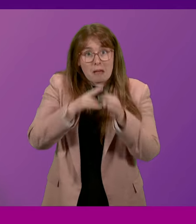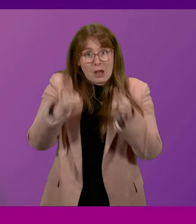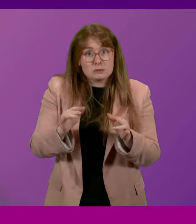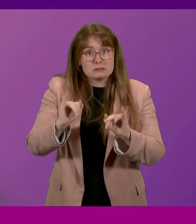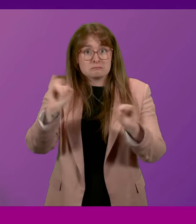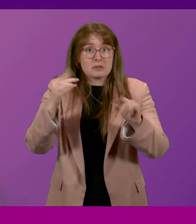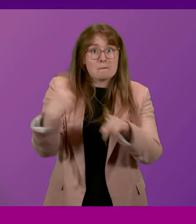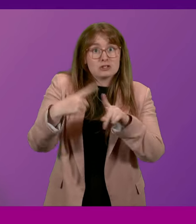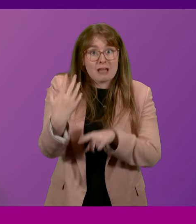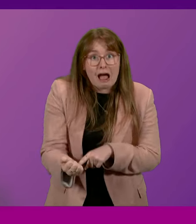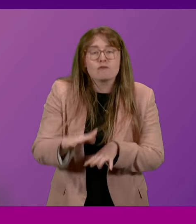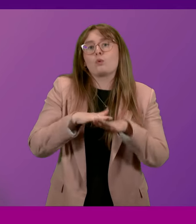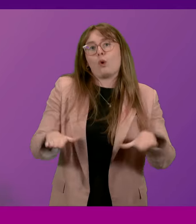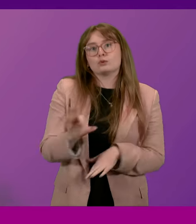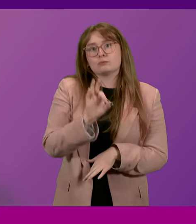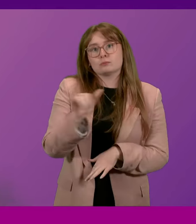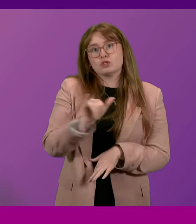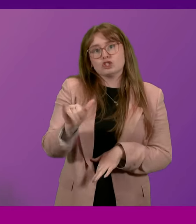or not? First Minister.